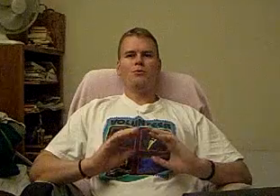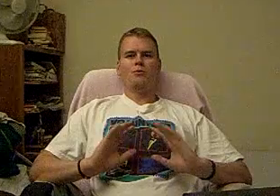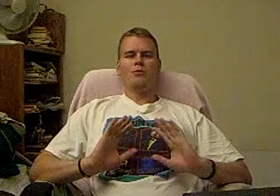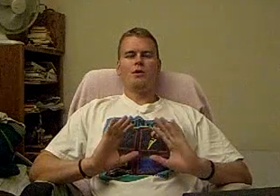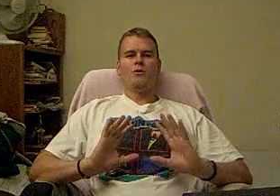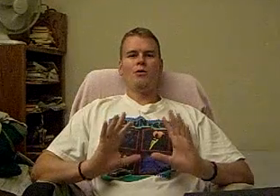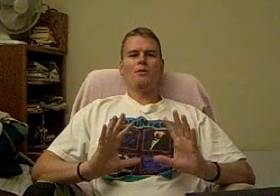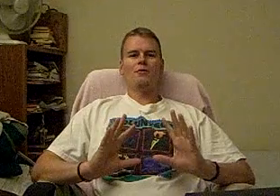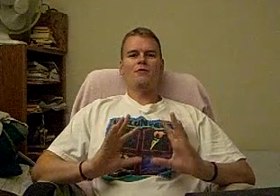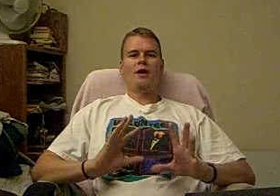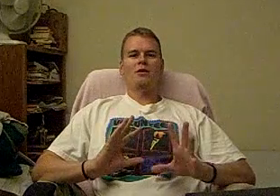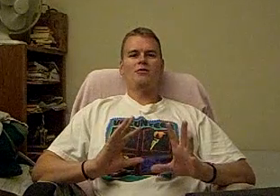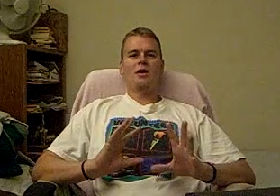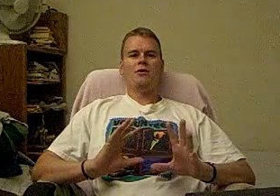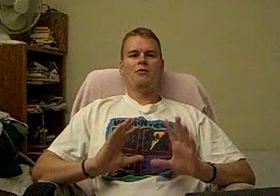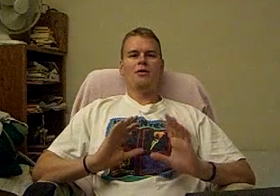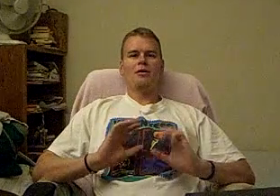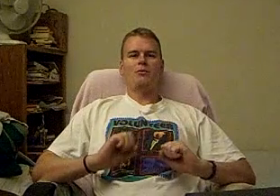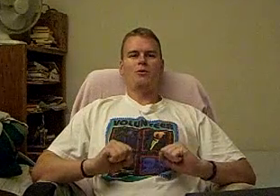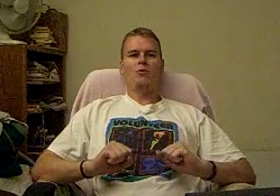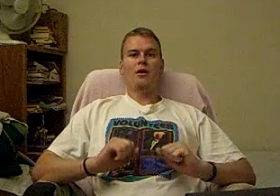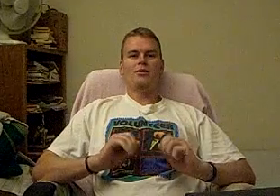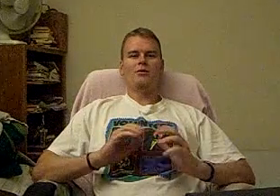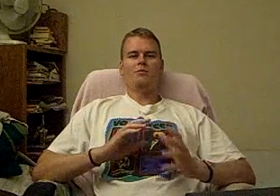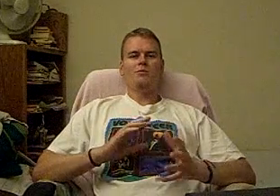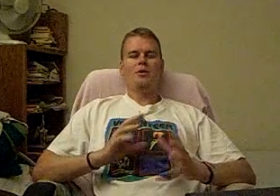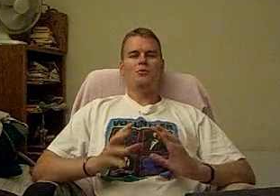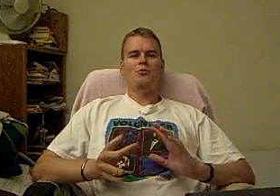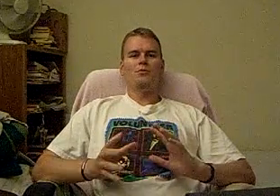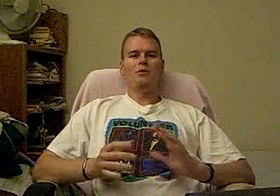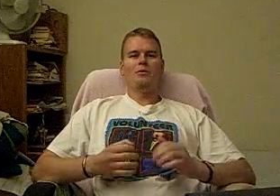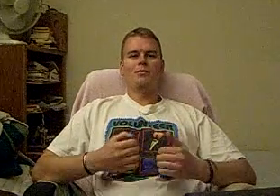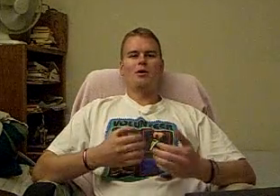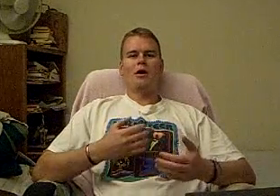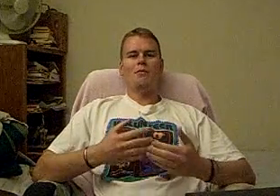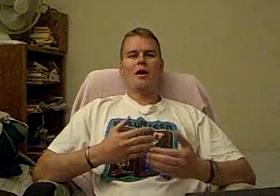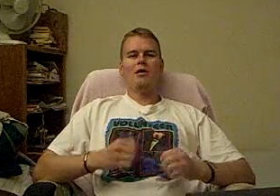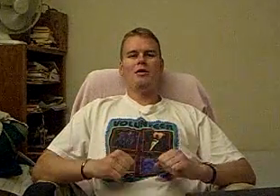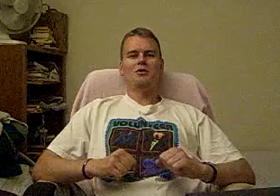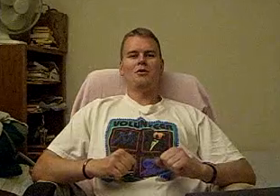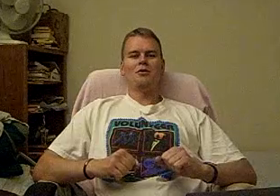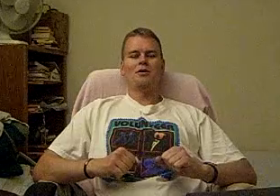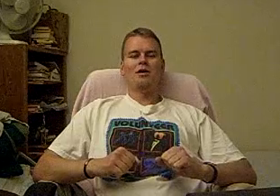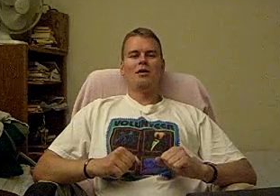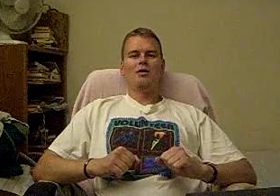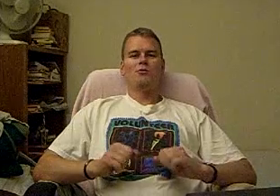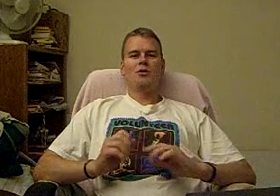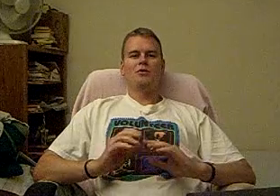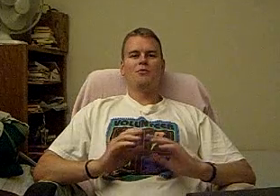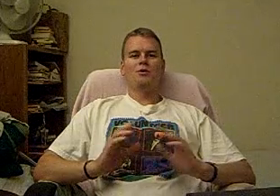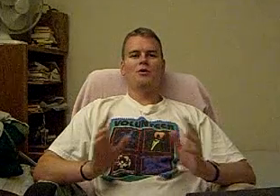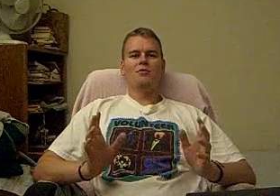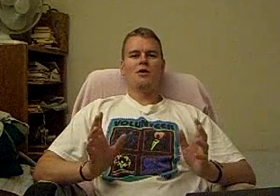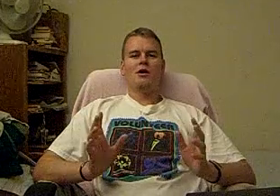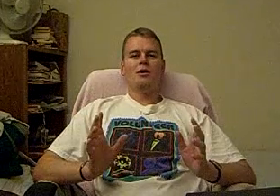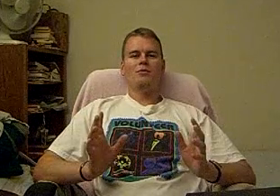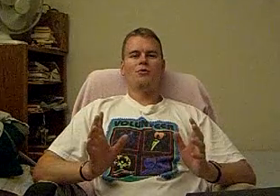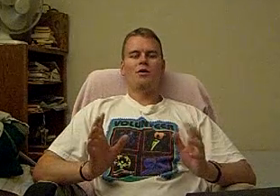know all about fighting styles and ways people combated each other throughout different periods of time, throughout